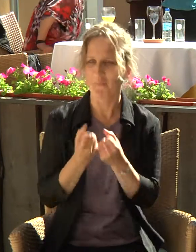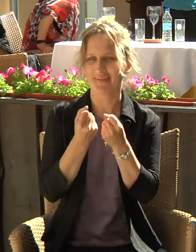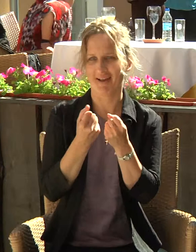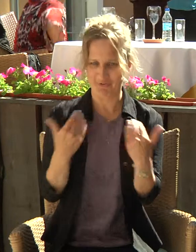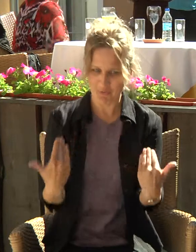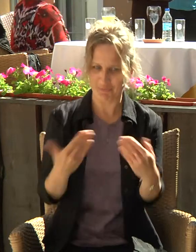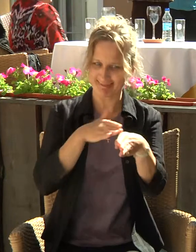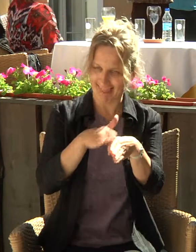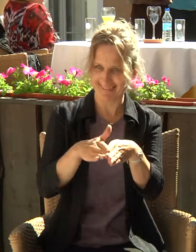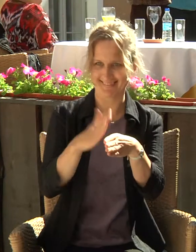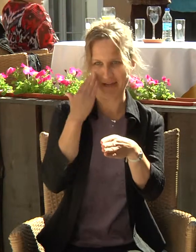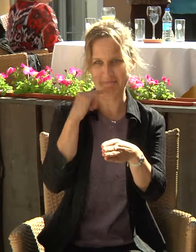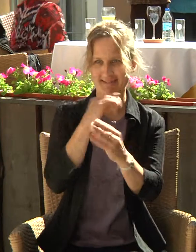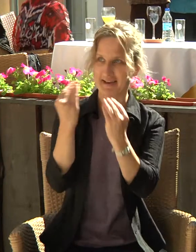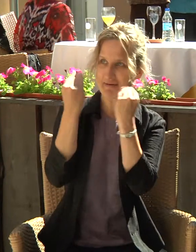now.